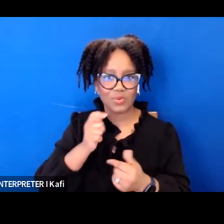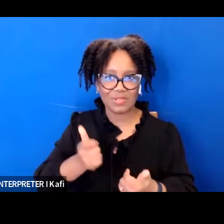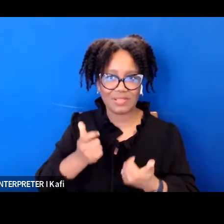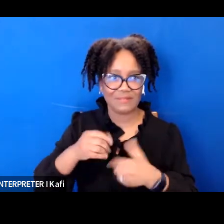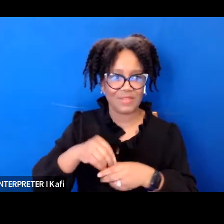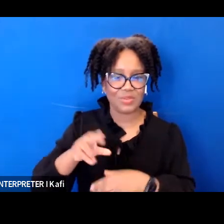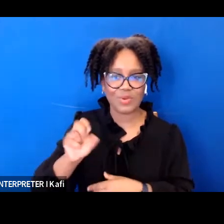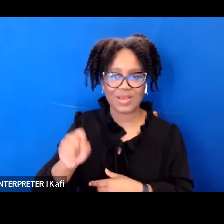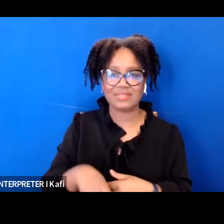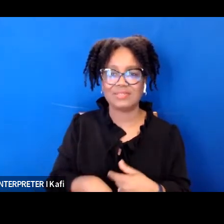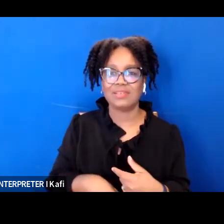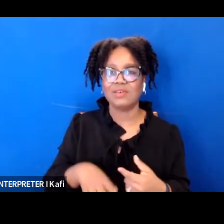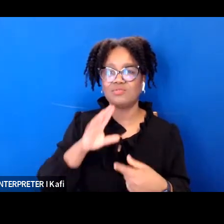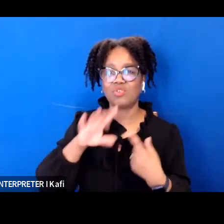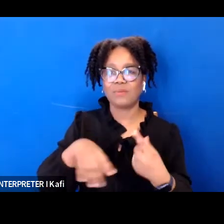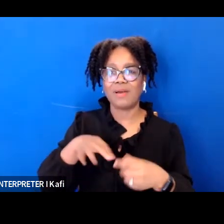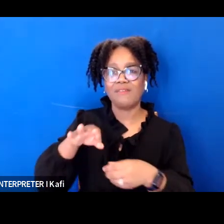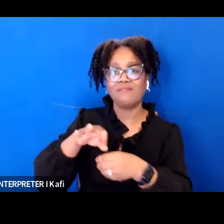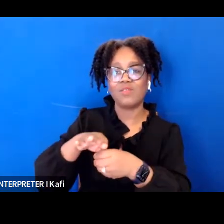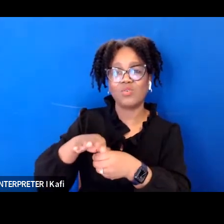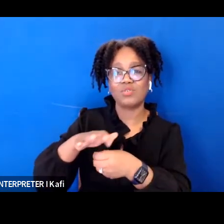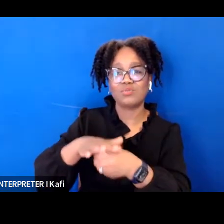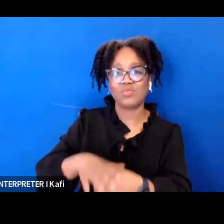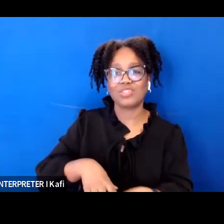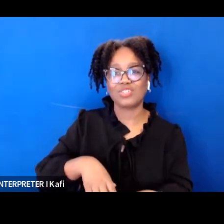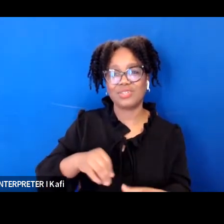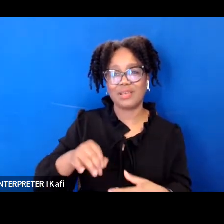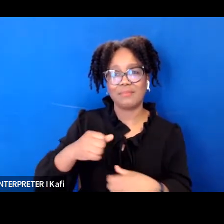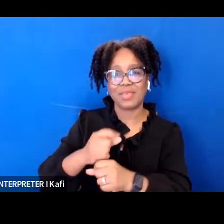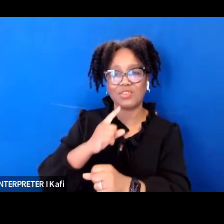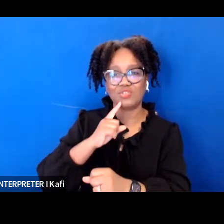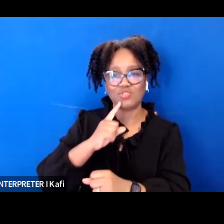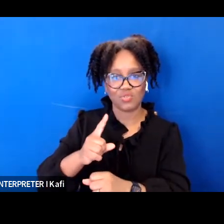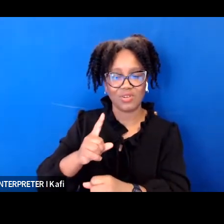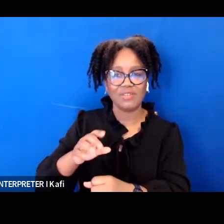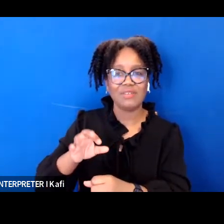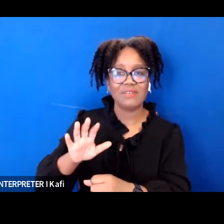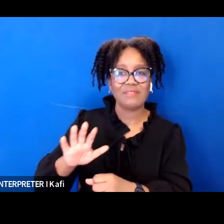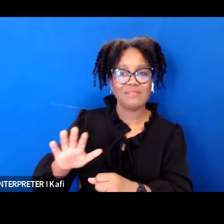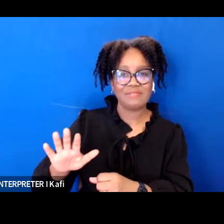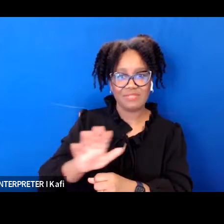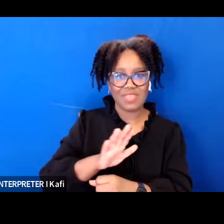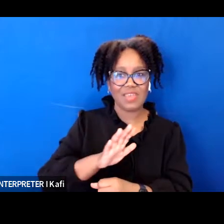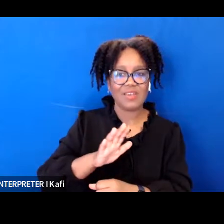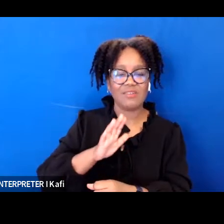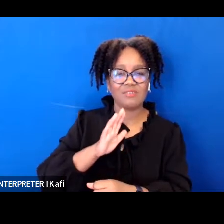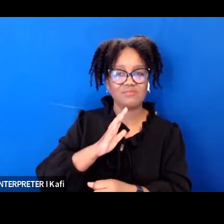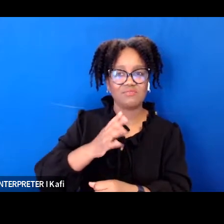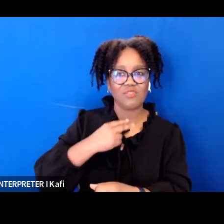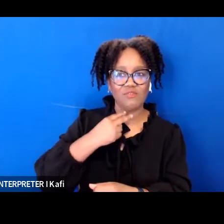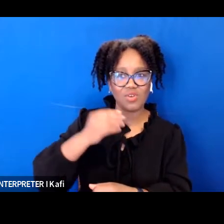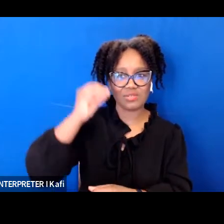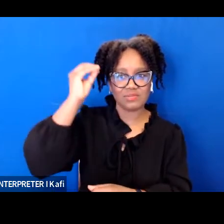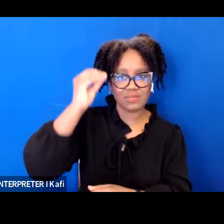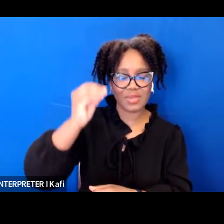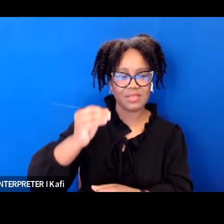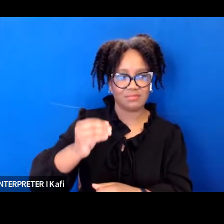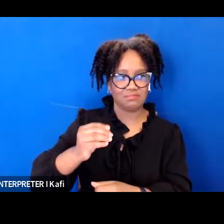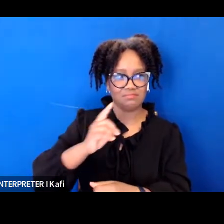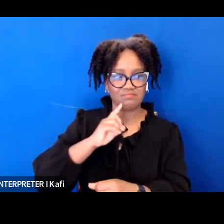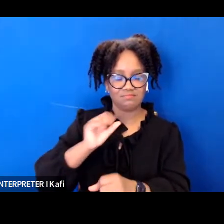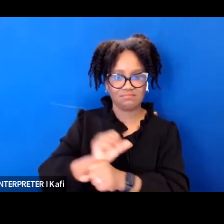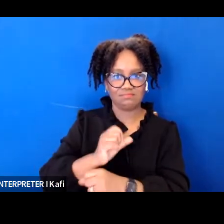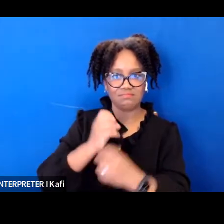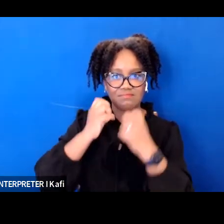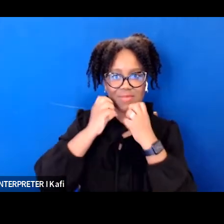education empowering and showing that voices matter and now what i really want to talk about about the confirmation of judge